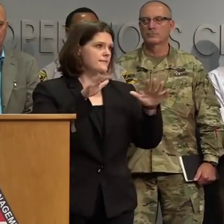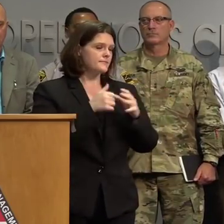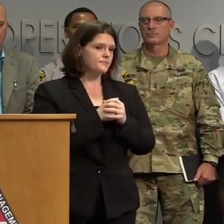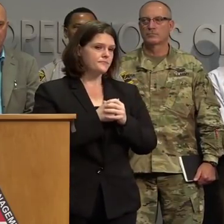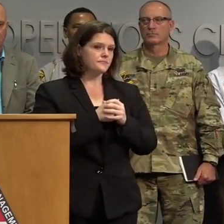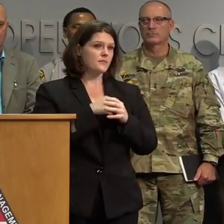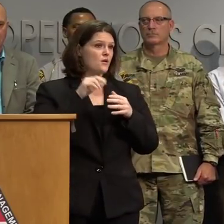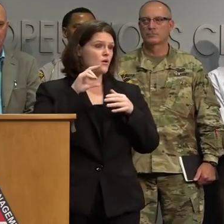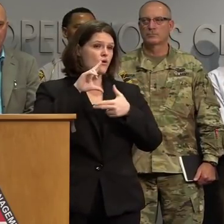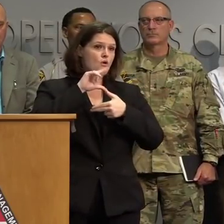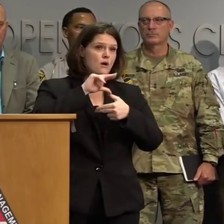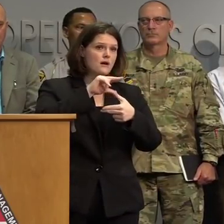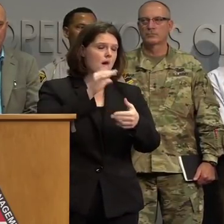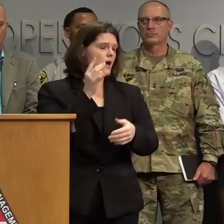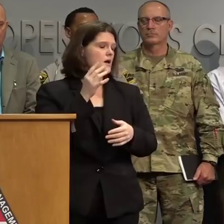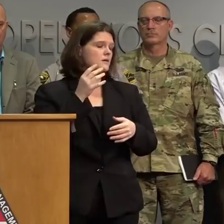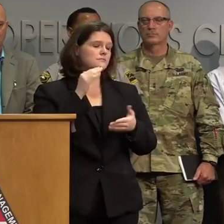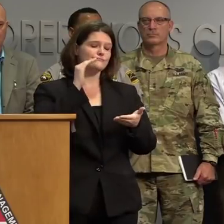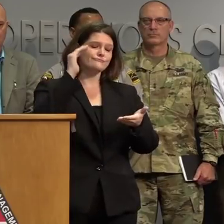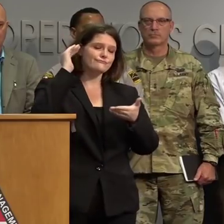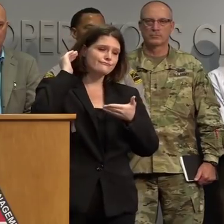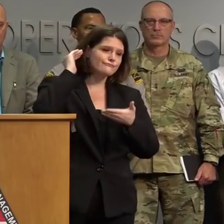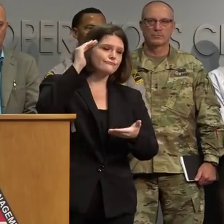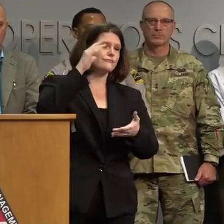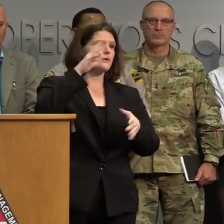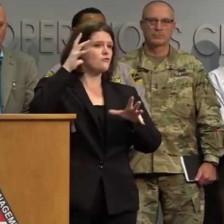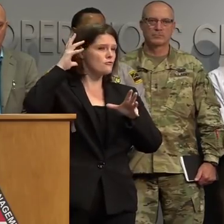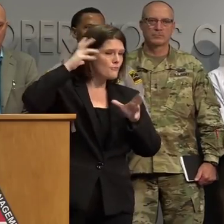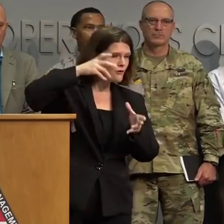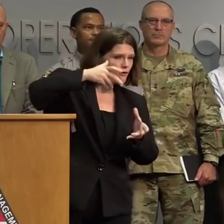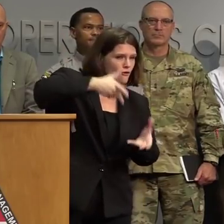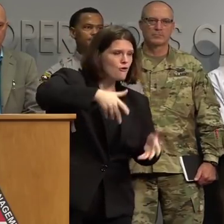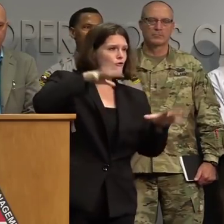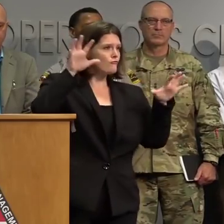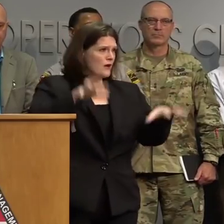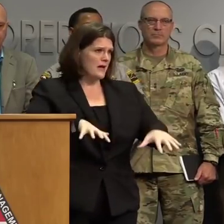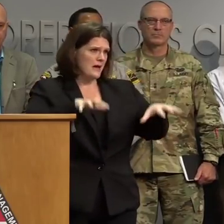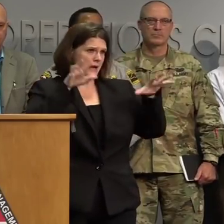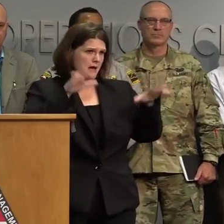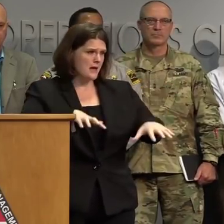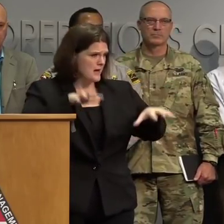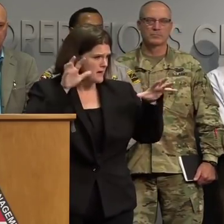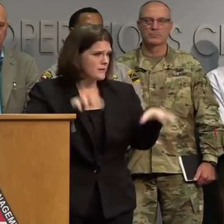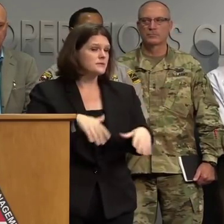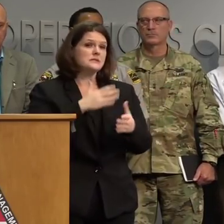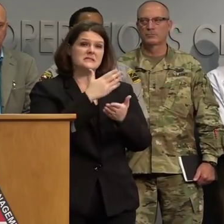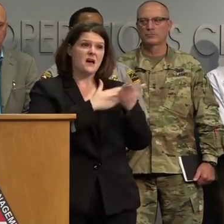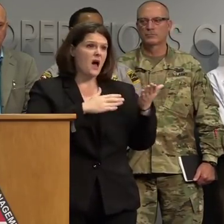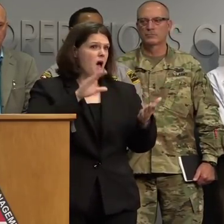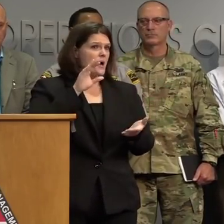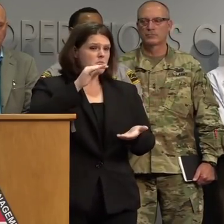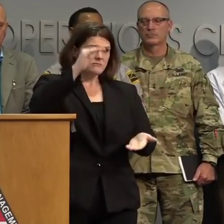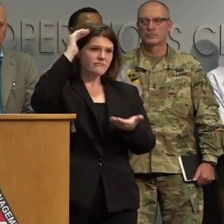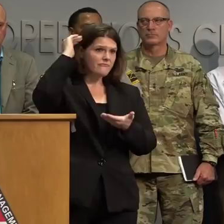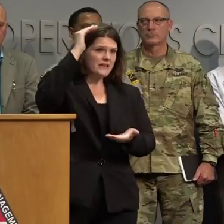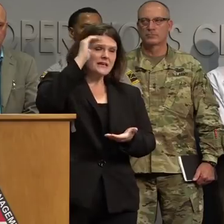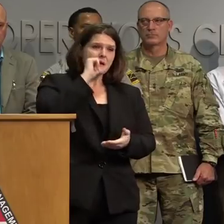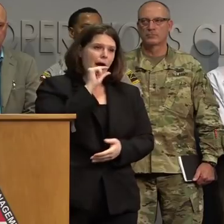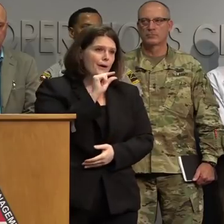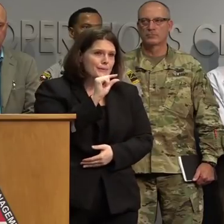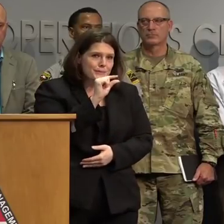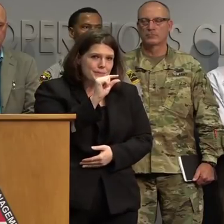unloading epic amounts of rainfall, in some places measured in feet and not inches.